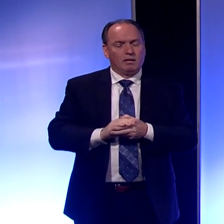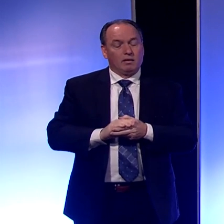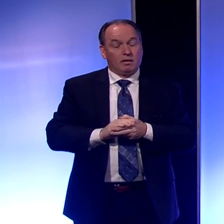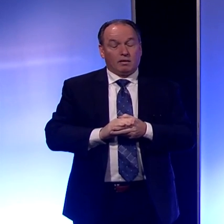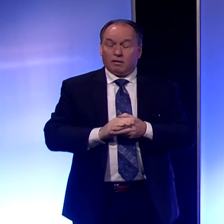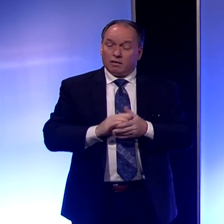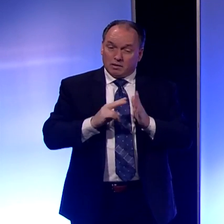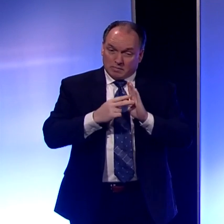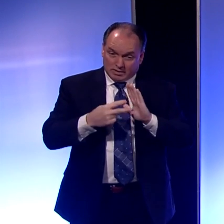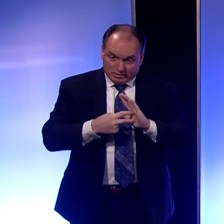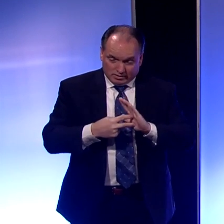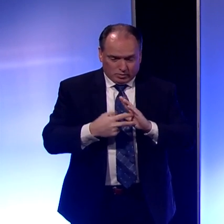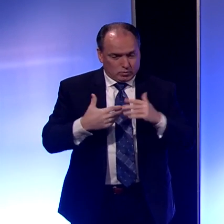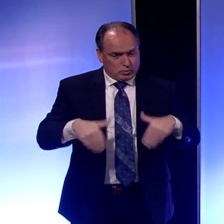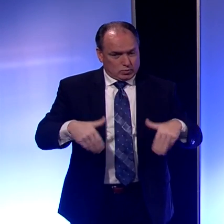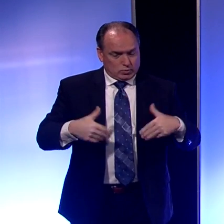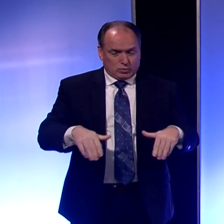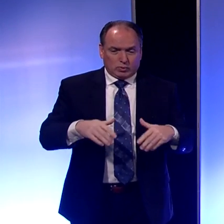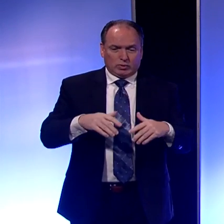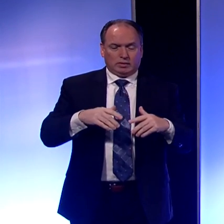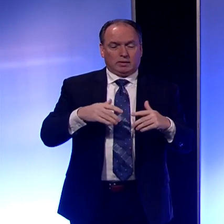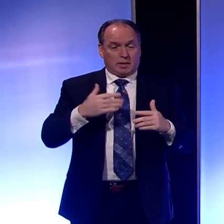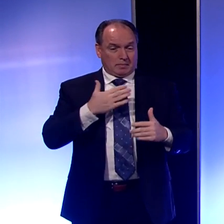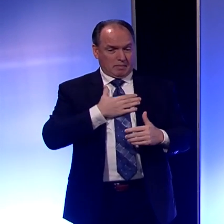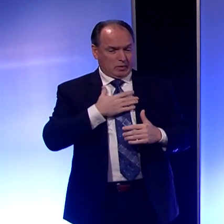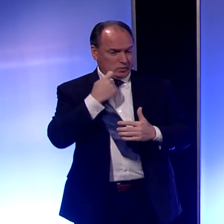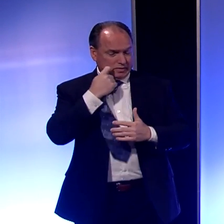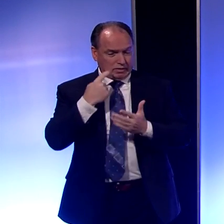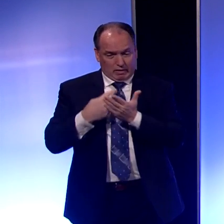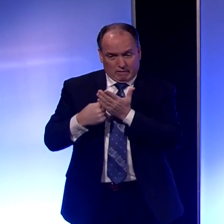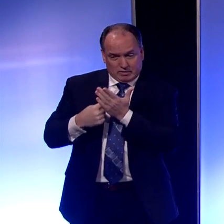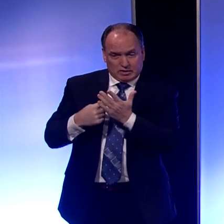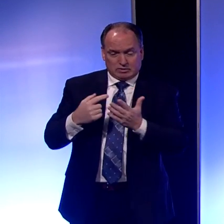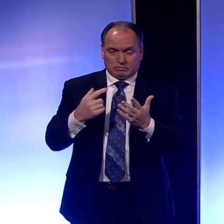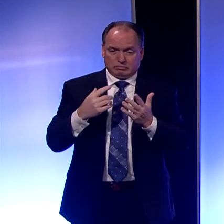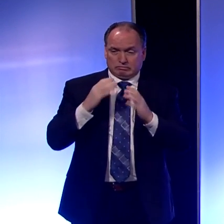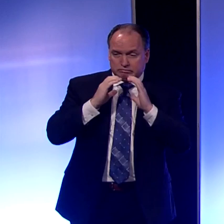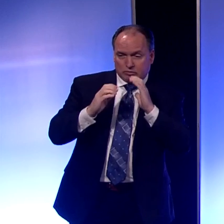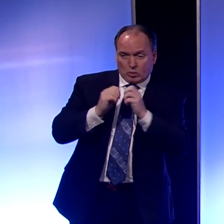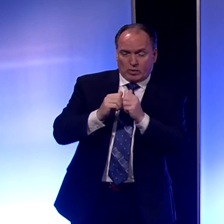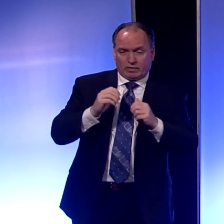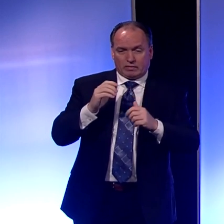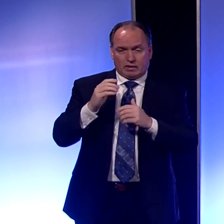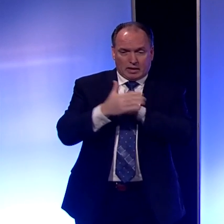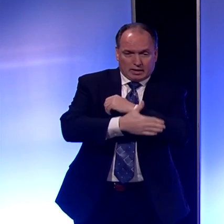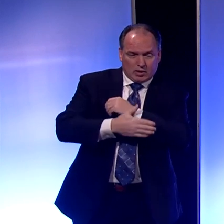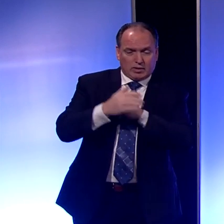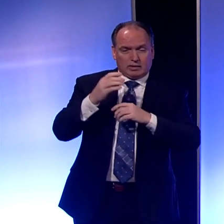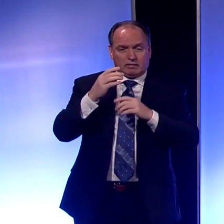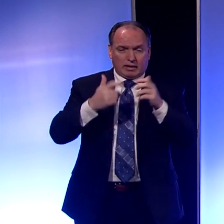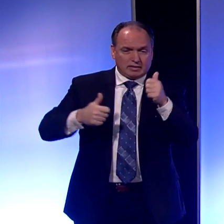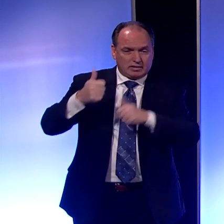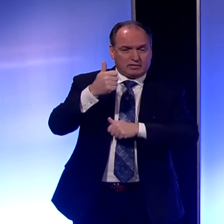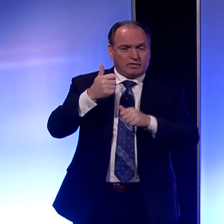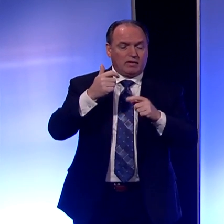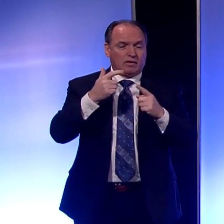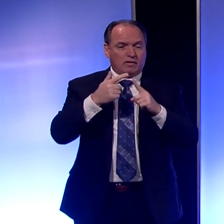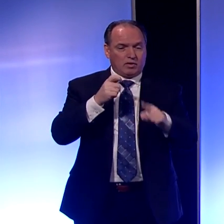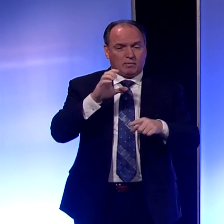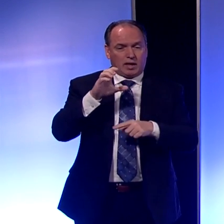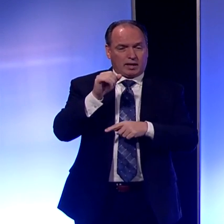numbers, as well as conversations that I had this morning with the county executives from Cuyahoga County,